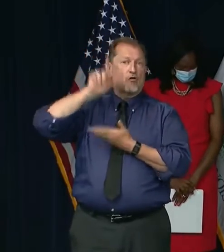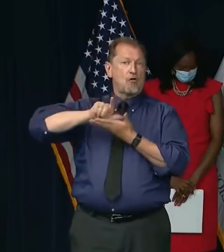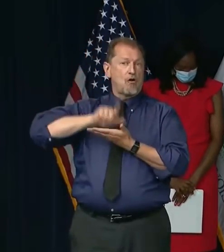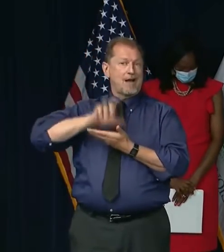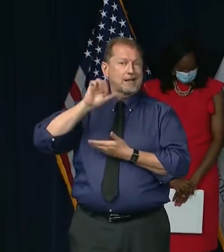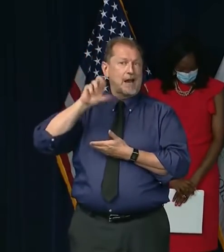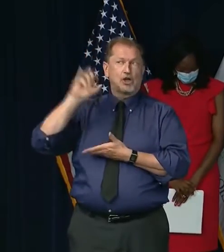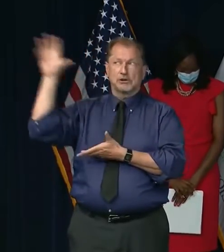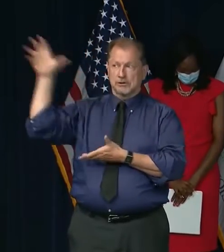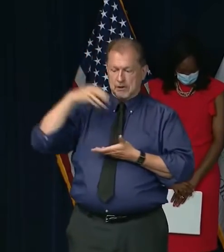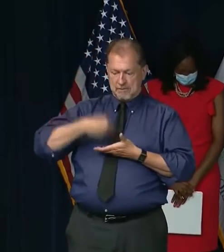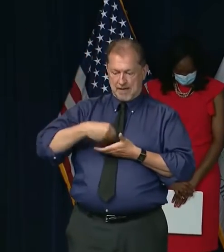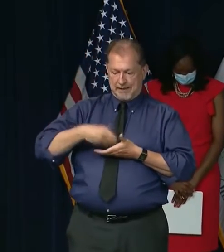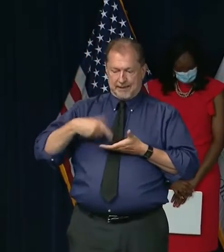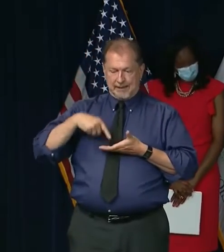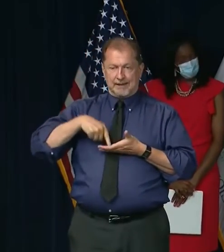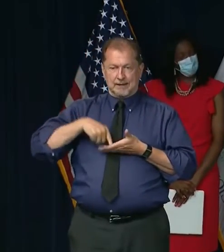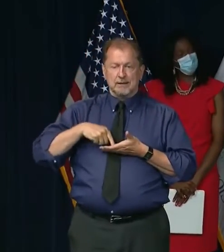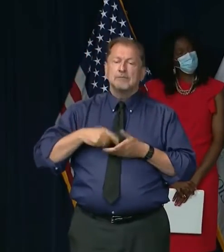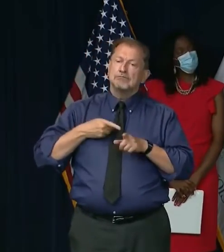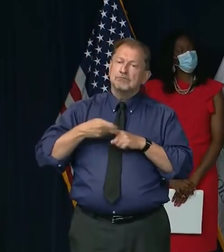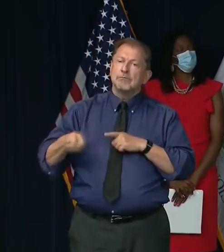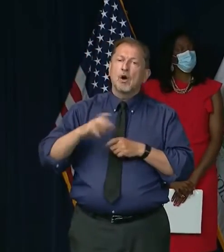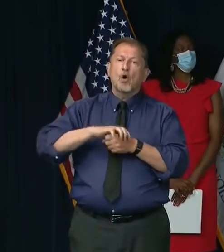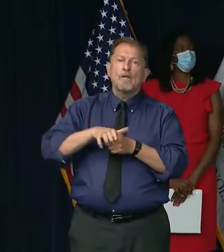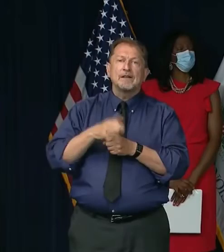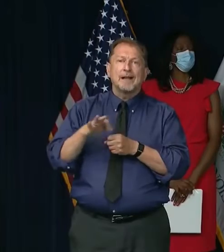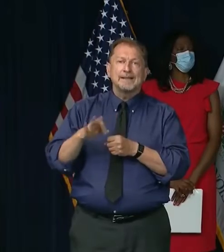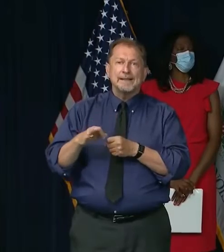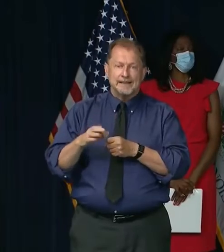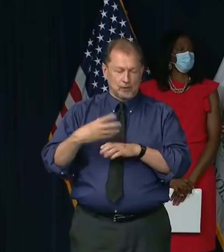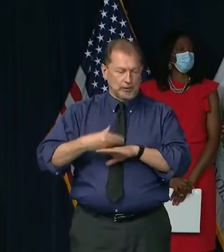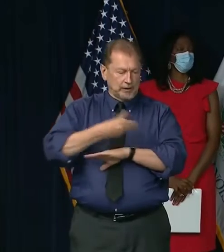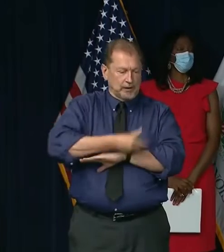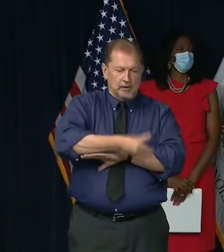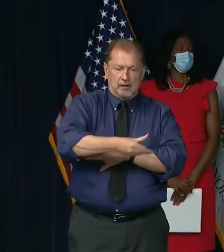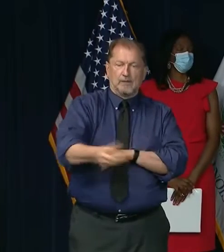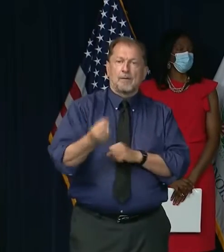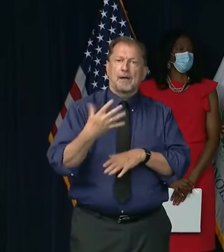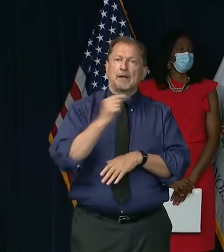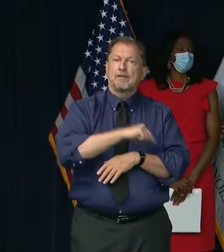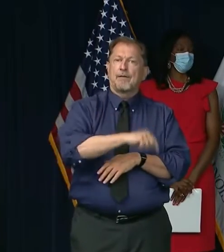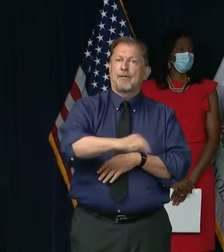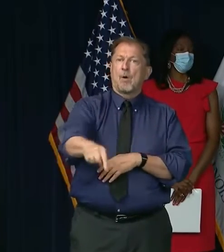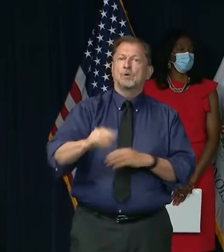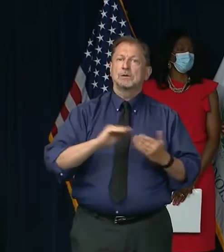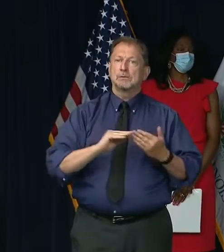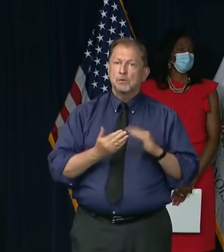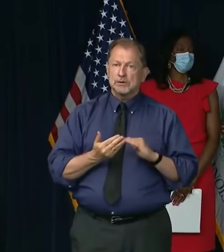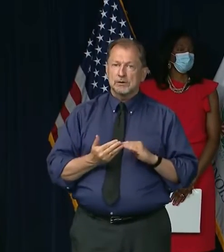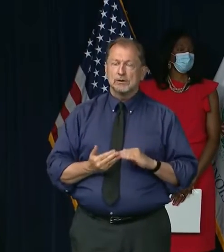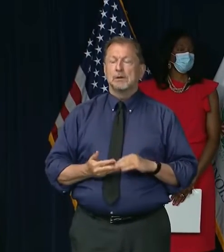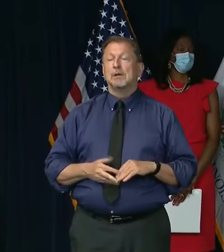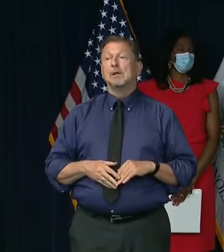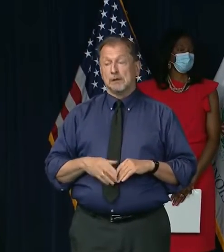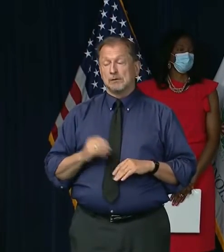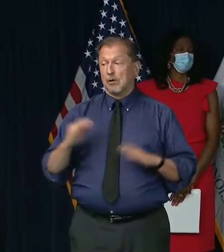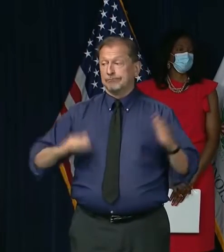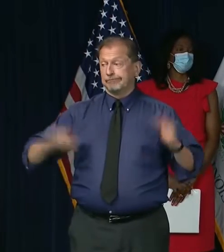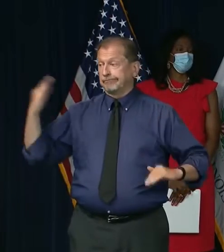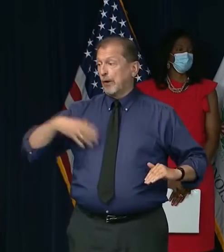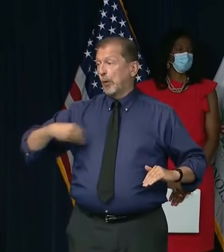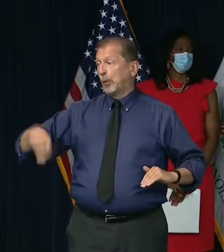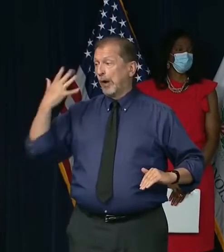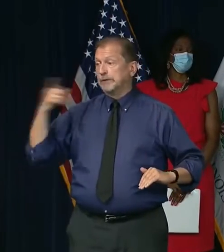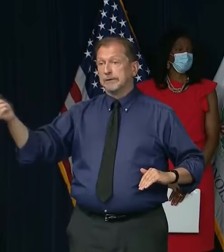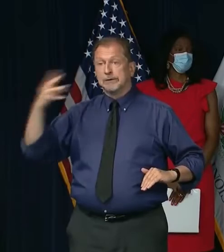provide COVID-19 dollars to many of those communities because unfortunately, in addition to the racial injustice that's been